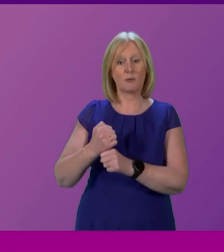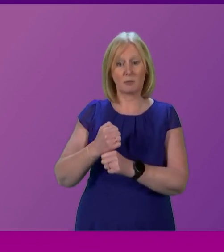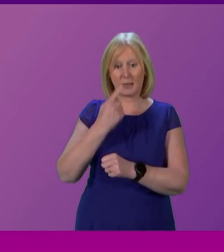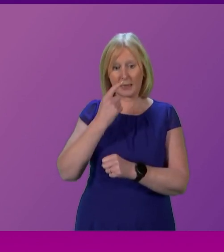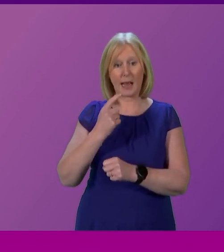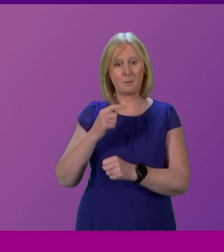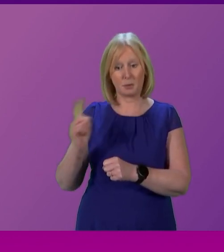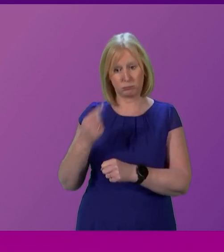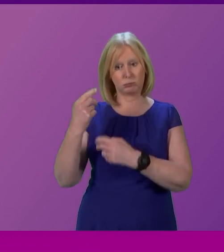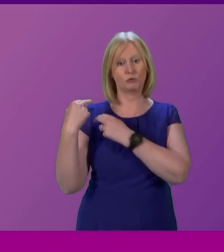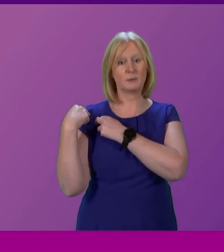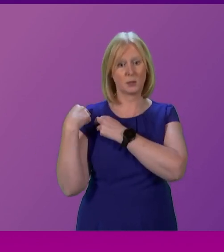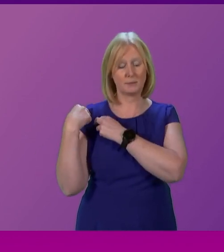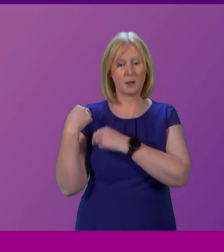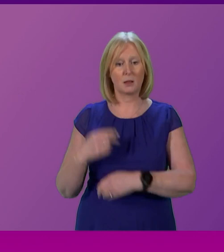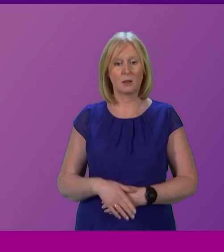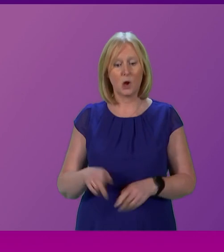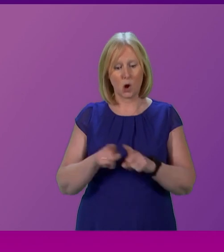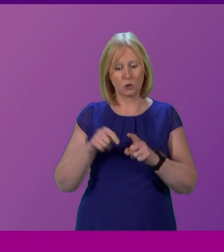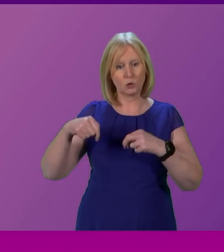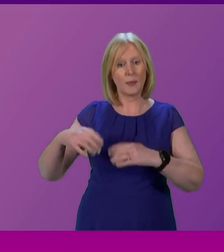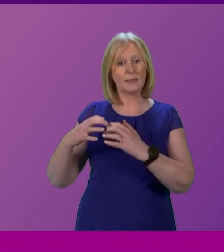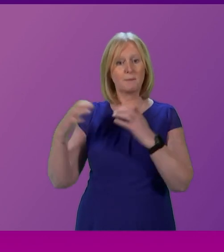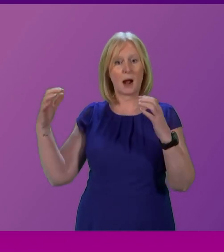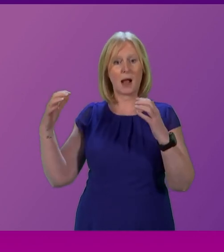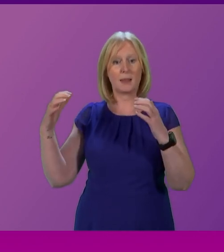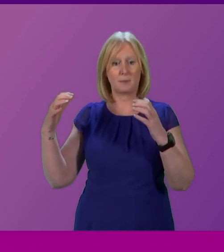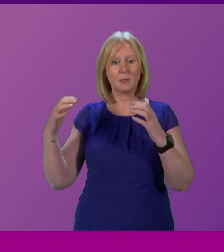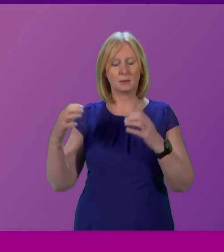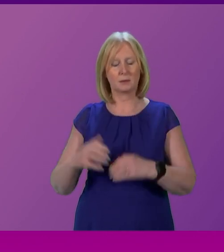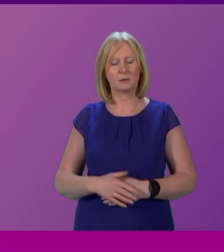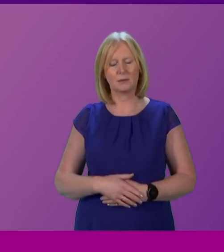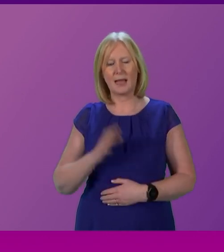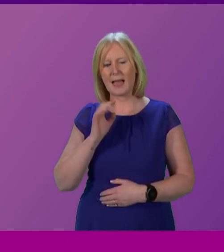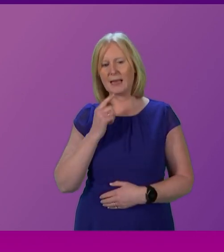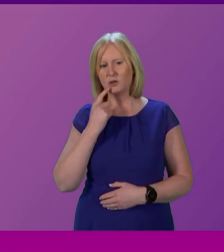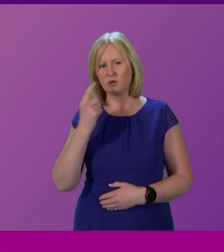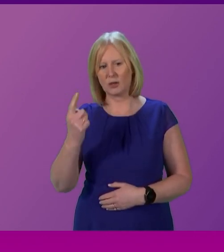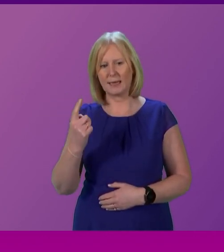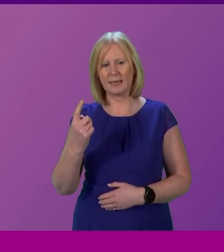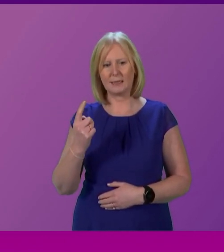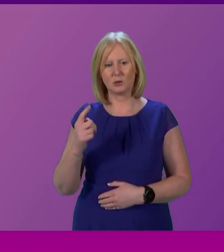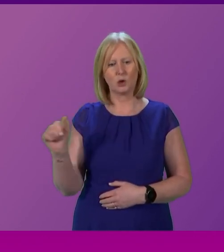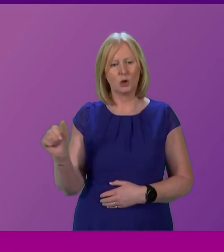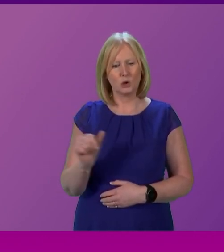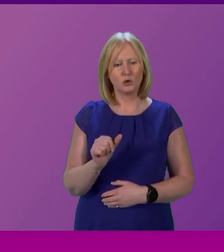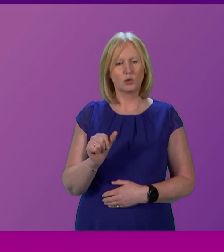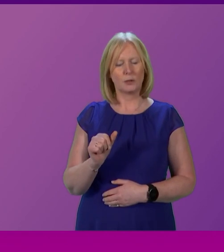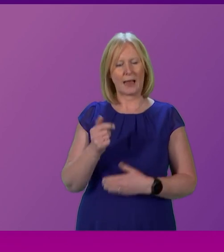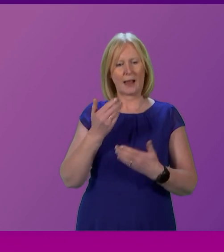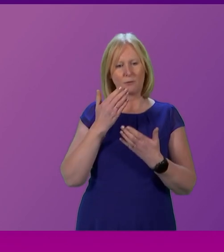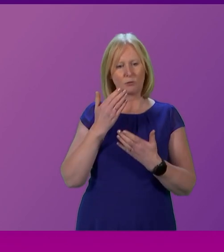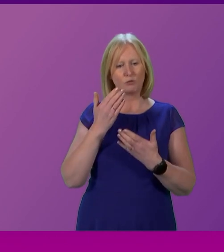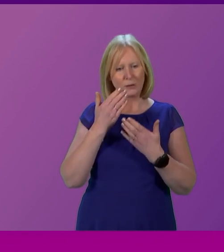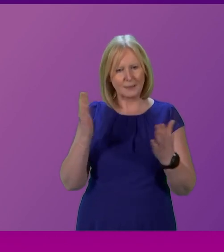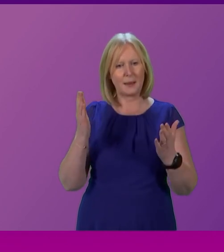account. And it also needs members of this parliament. I humbly suggest to show a little level of respect if we want